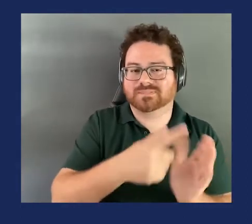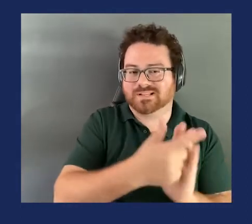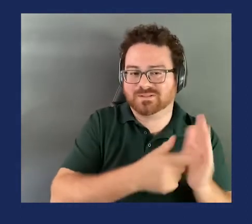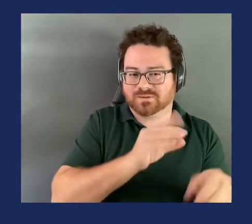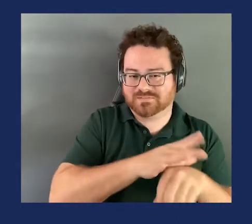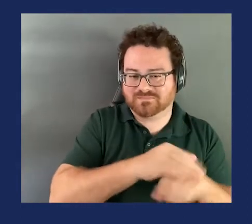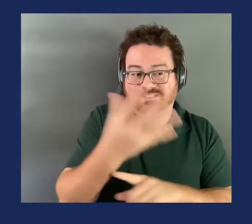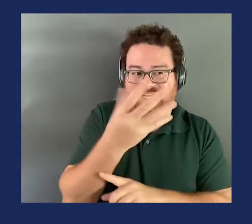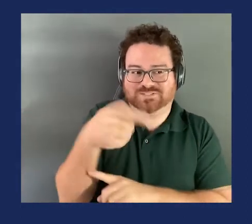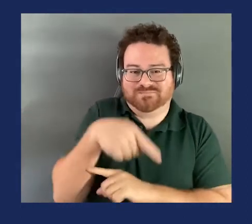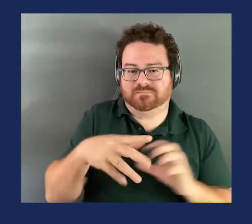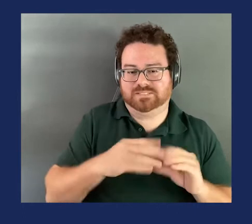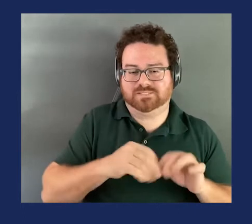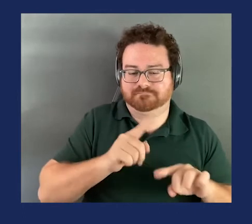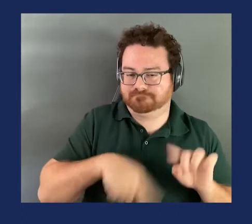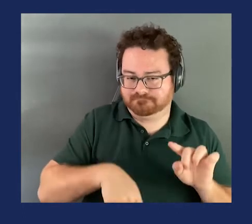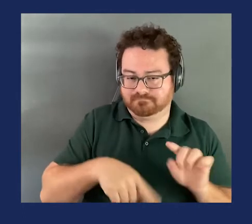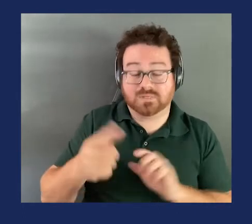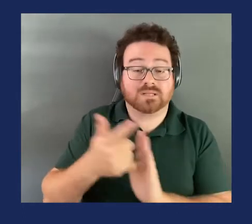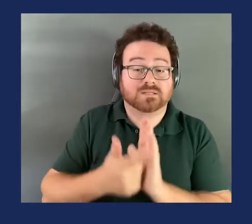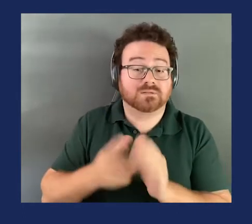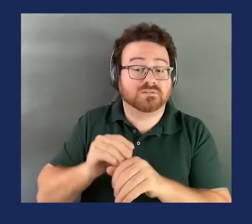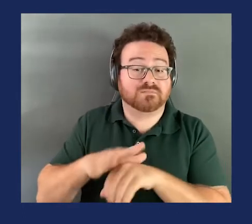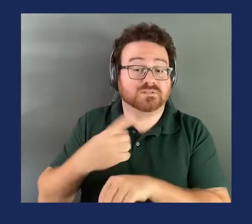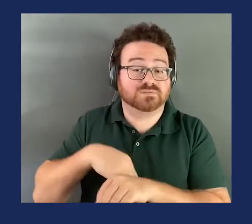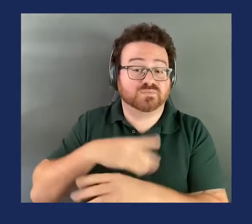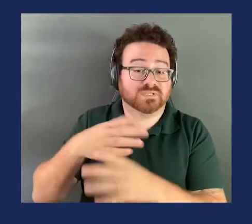The legal advice we receive must remain confidential.